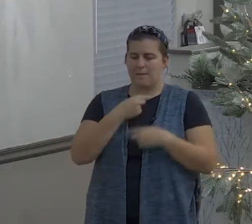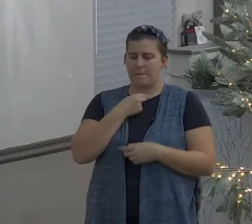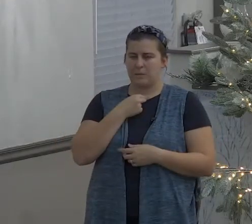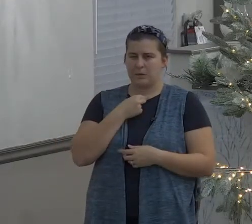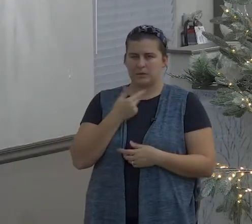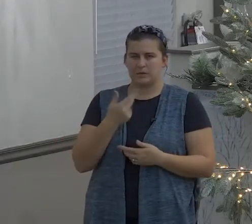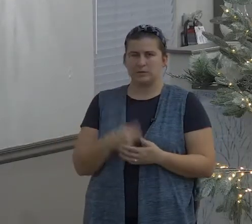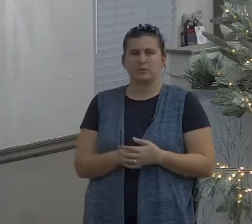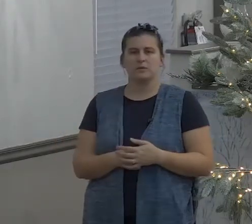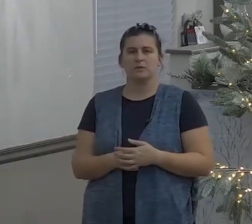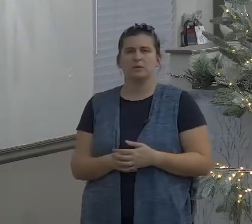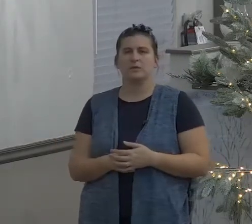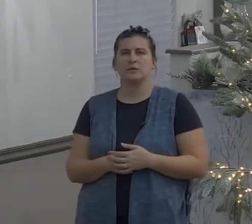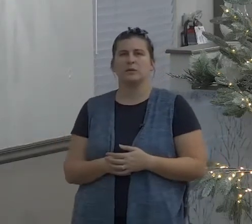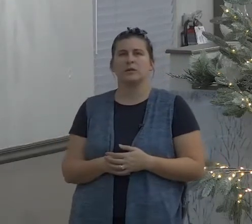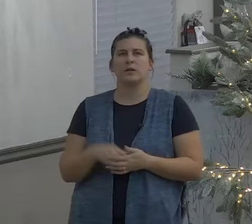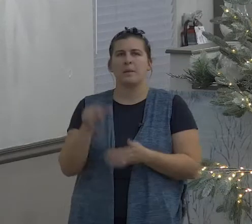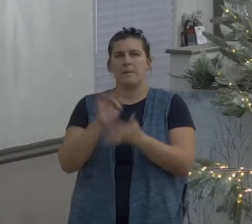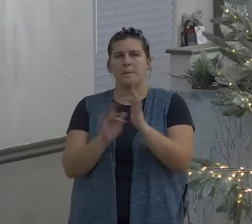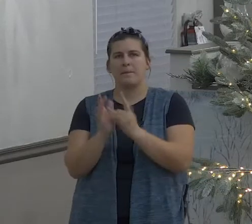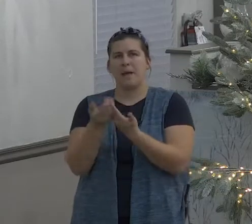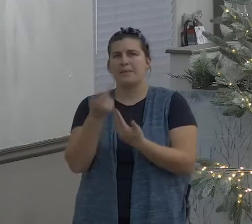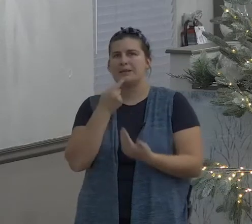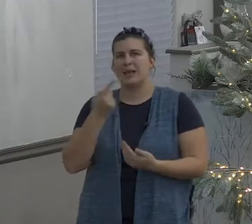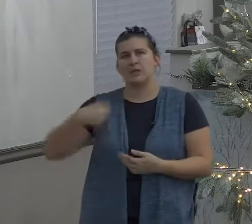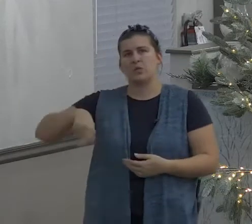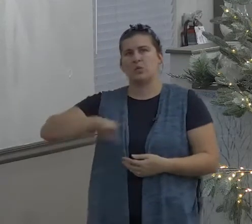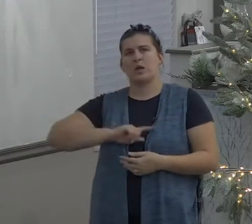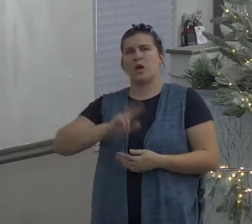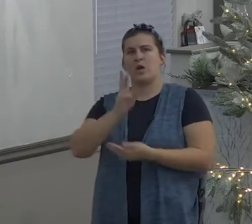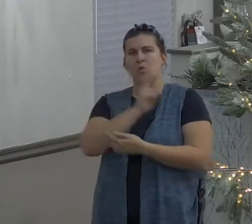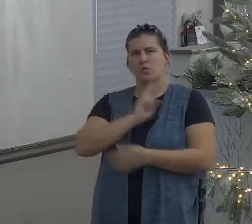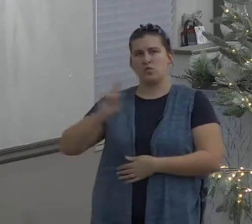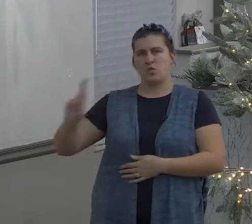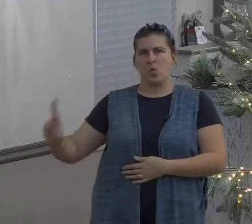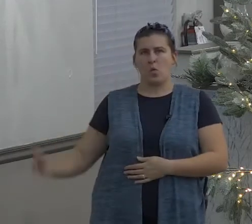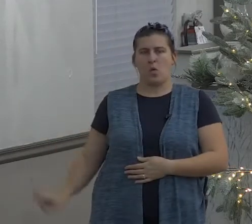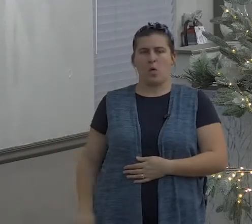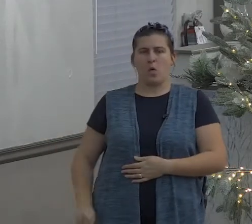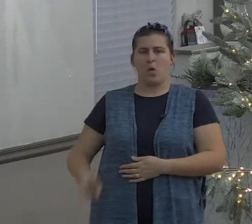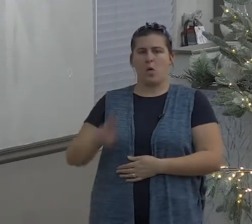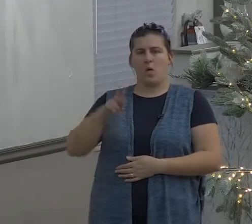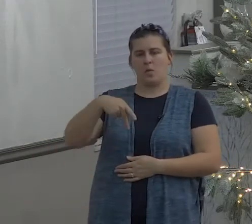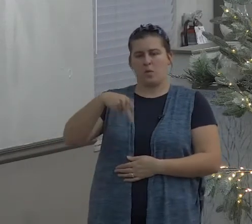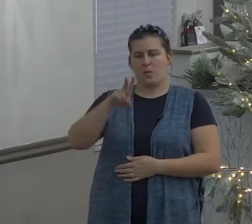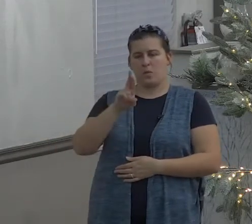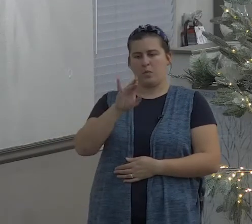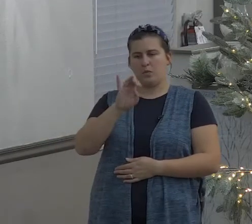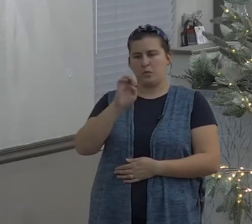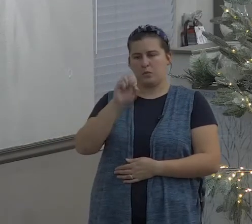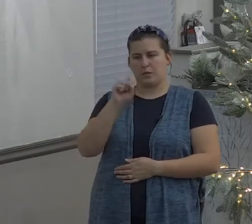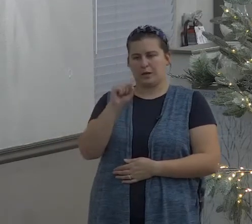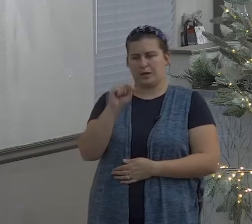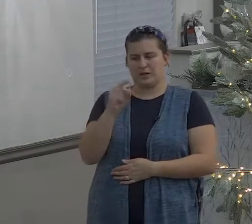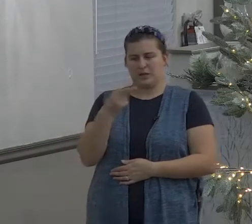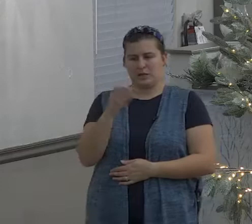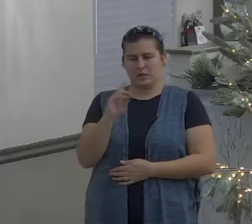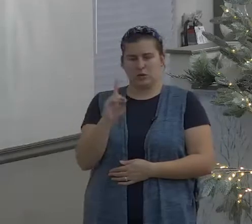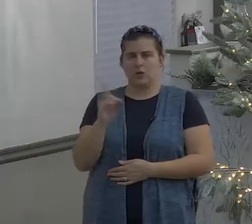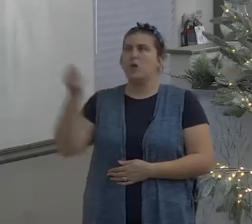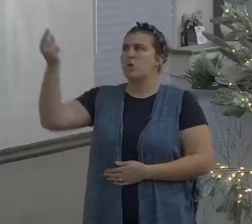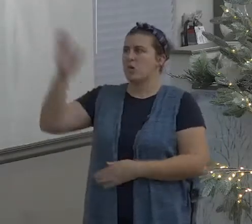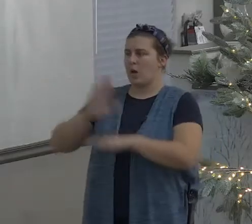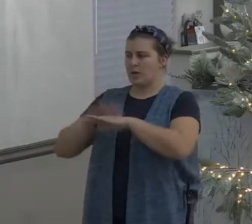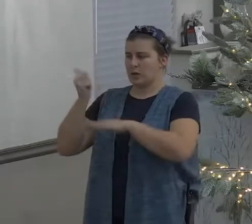anointed with oil kings prophets priests every Christian is called a priest first Peter 2